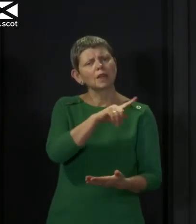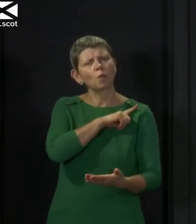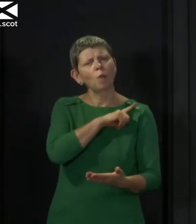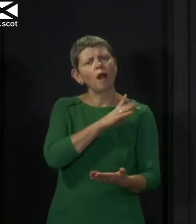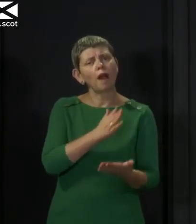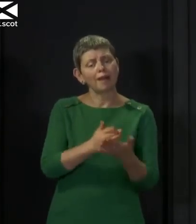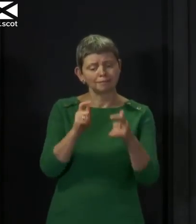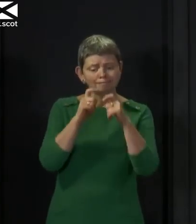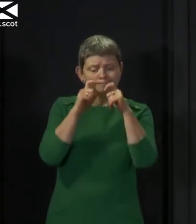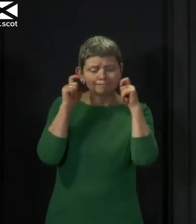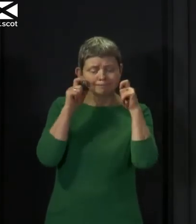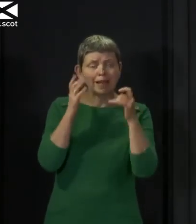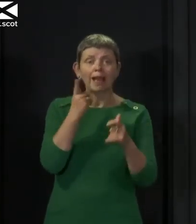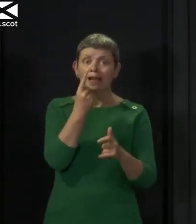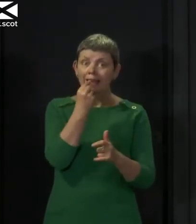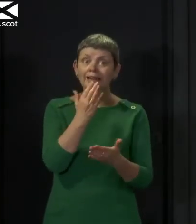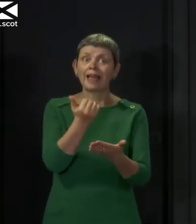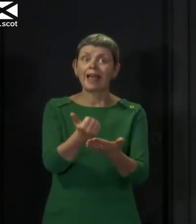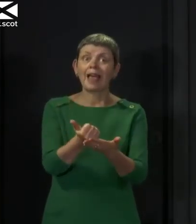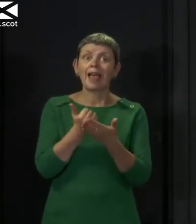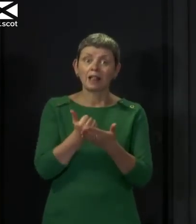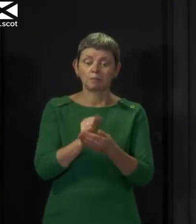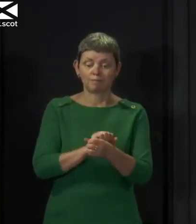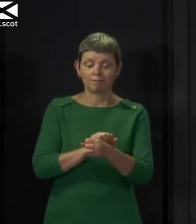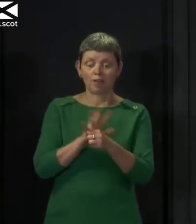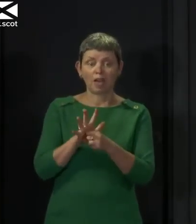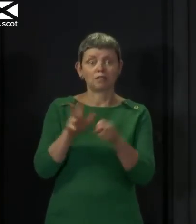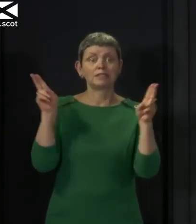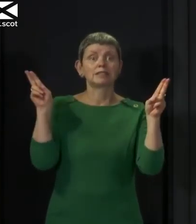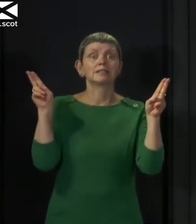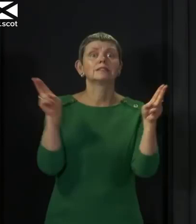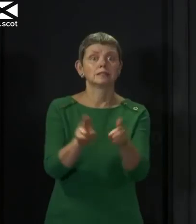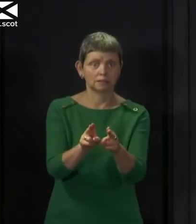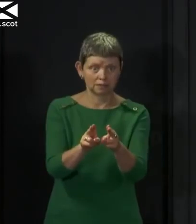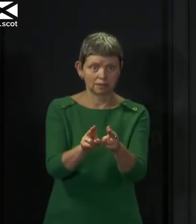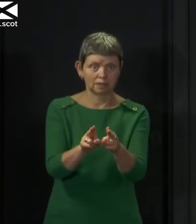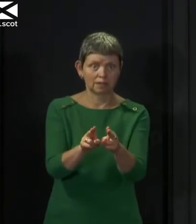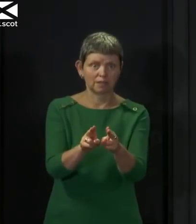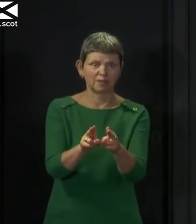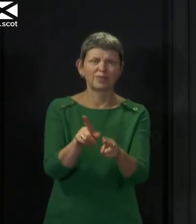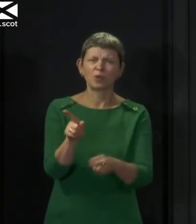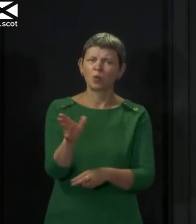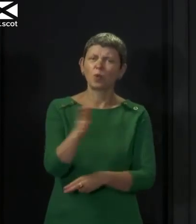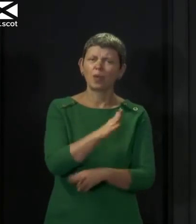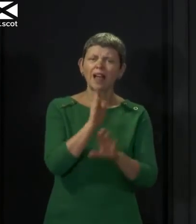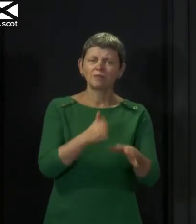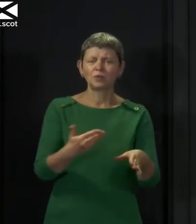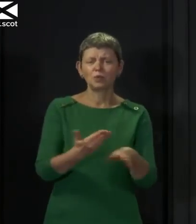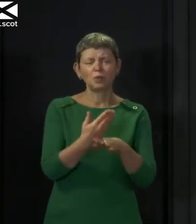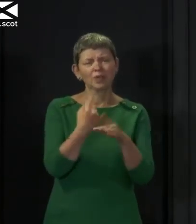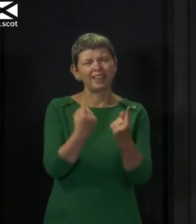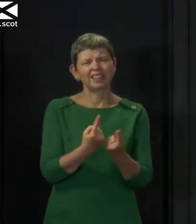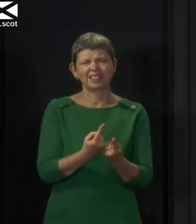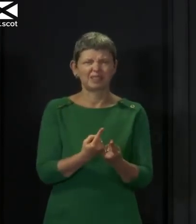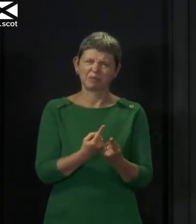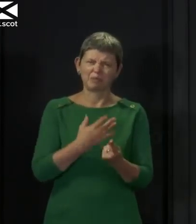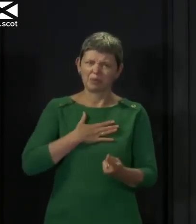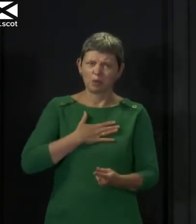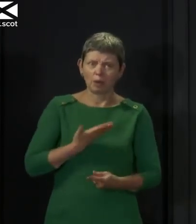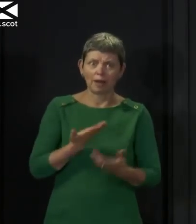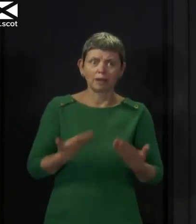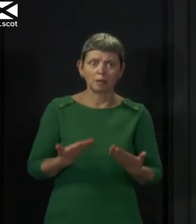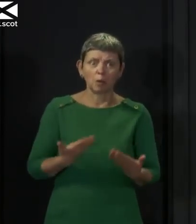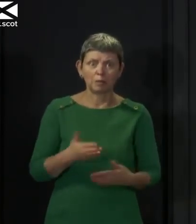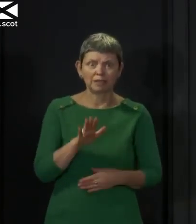And we're all having to do things, we're all having to stop ourselves doing things right now that we'd rather not be in the position of. But this is all about